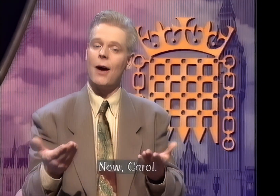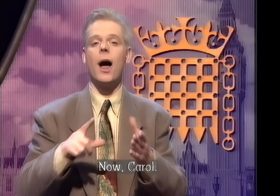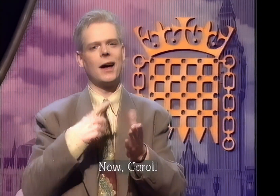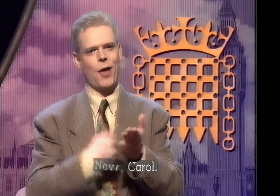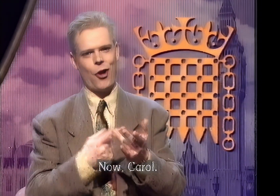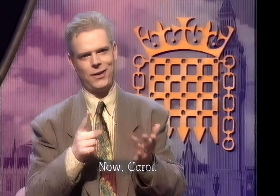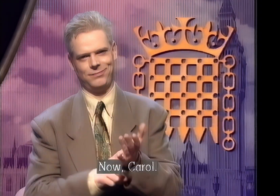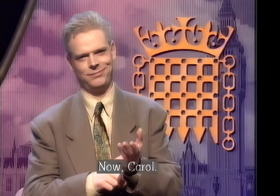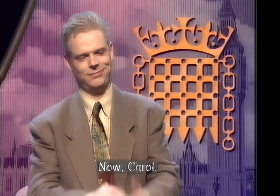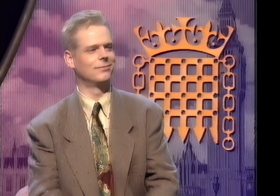Carol.